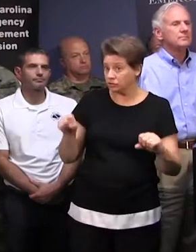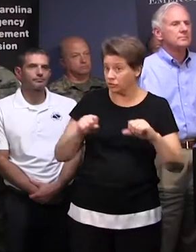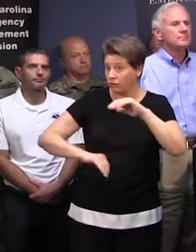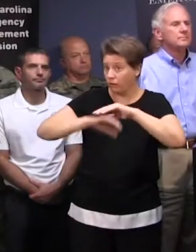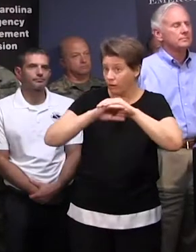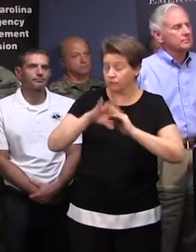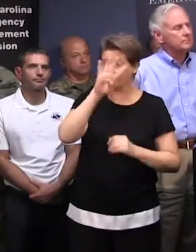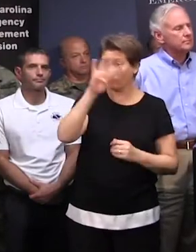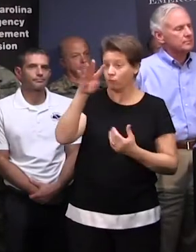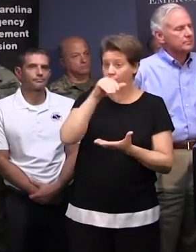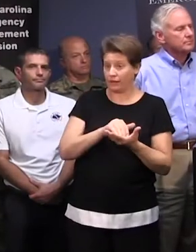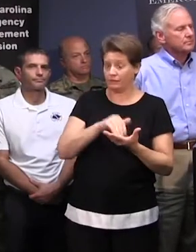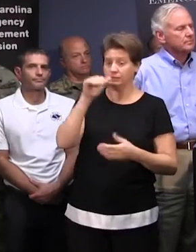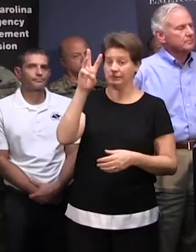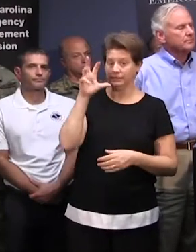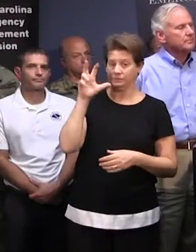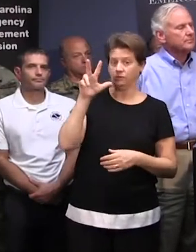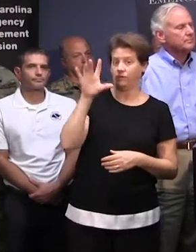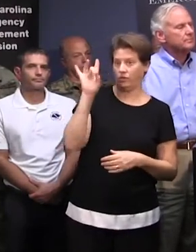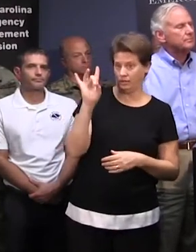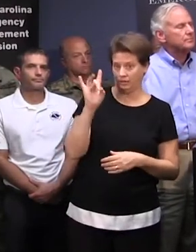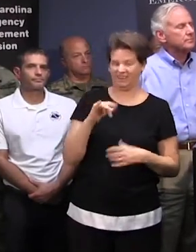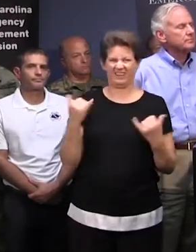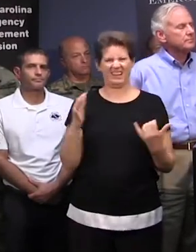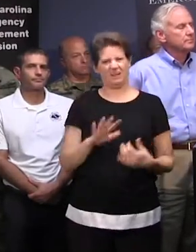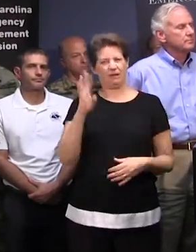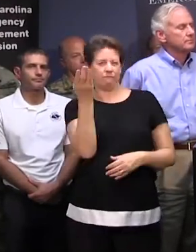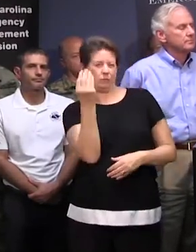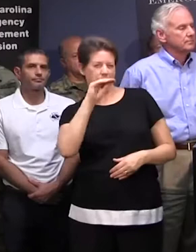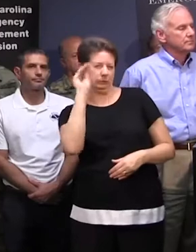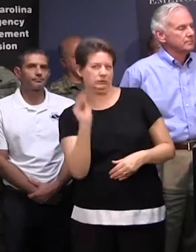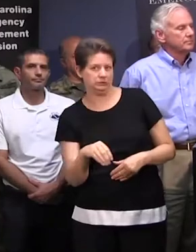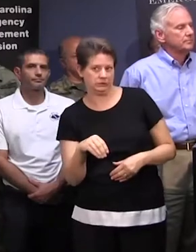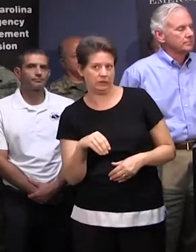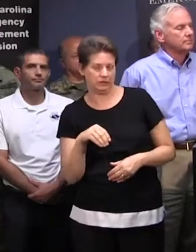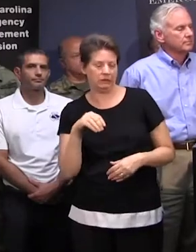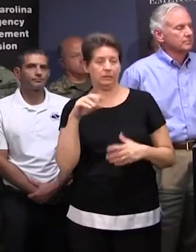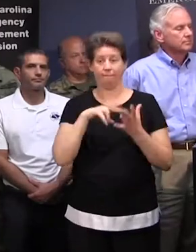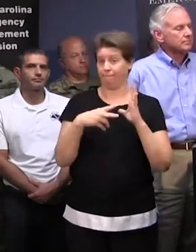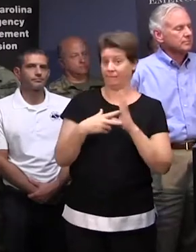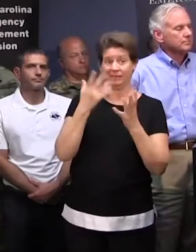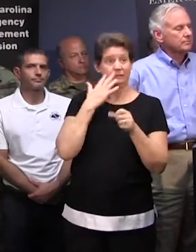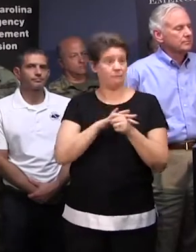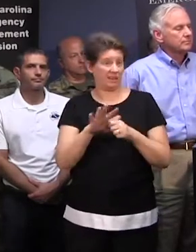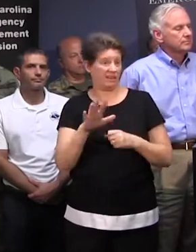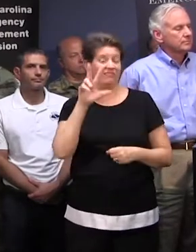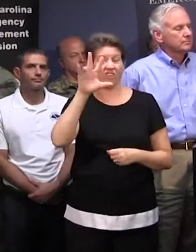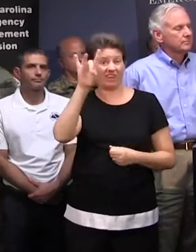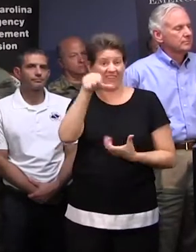,648. We are at 14% of that capacity, so that leaves us with 38